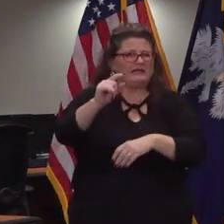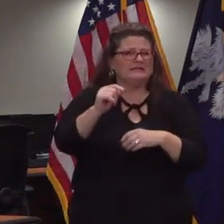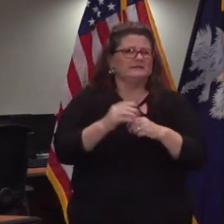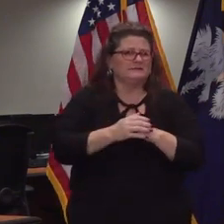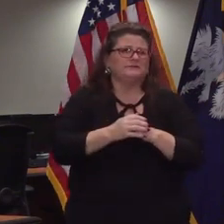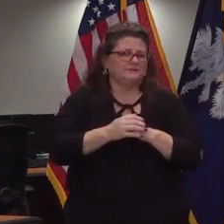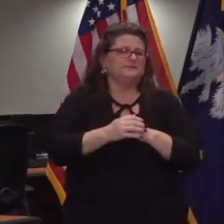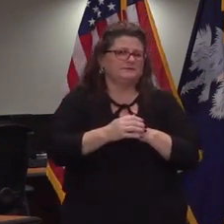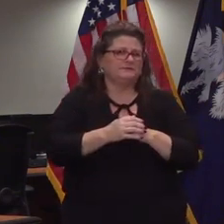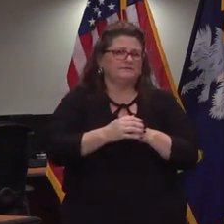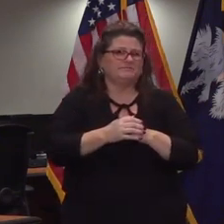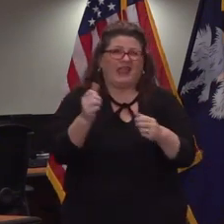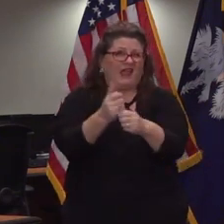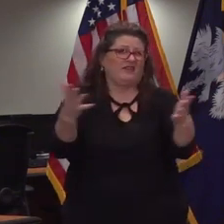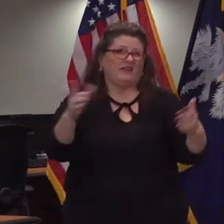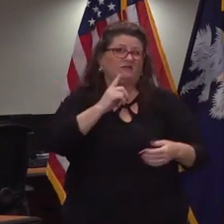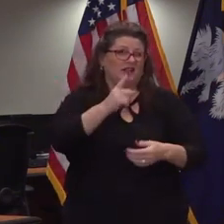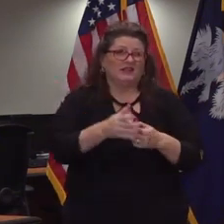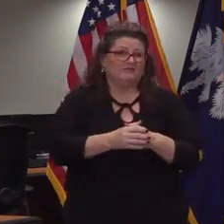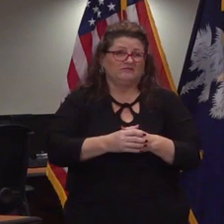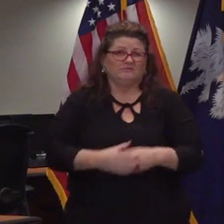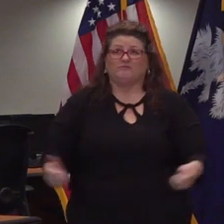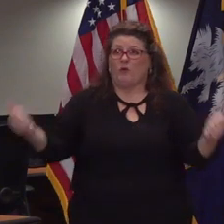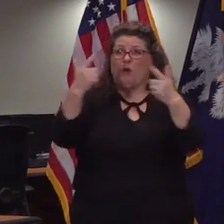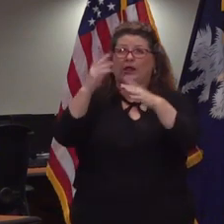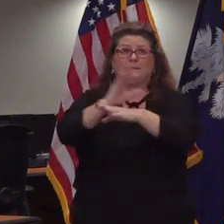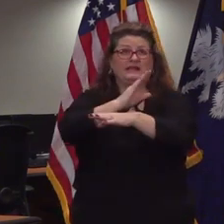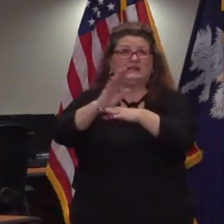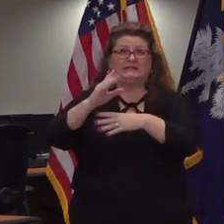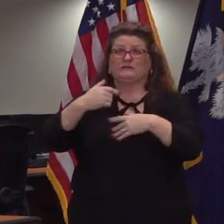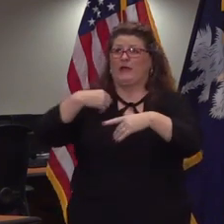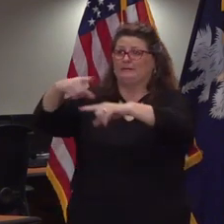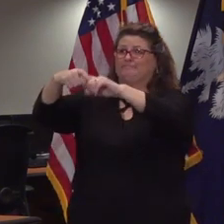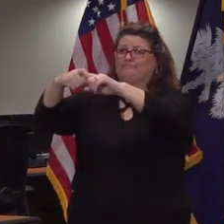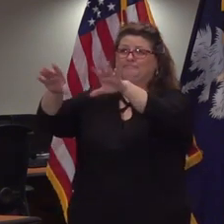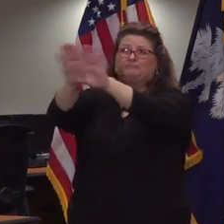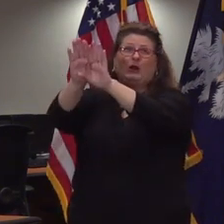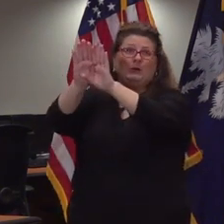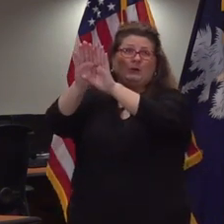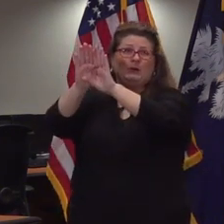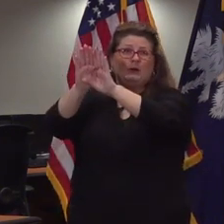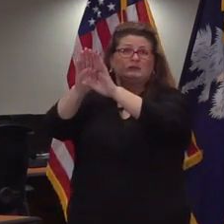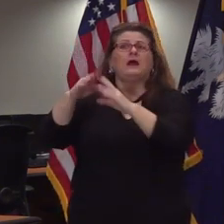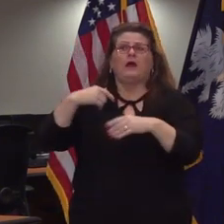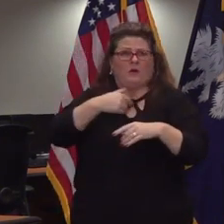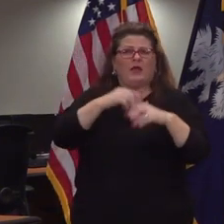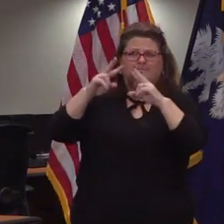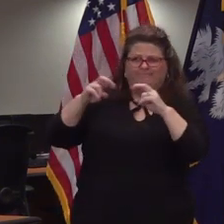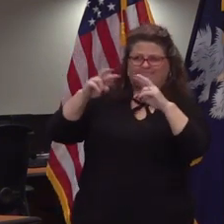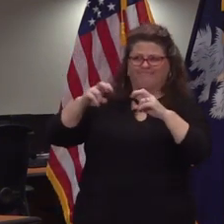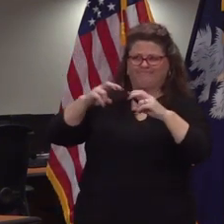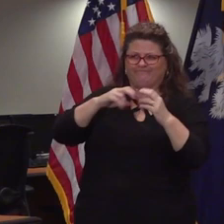well as uh everything all the businesses that we've restricted restricted anyway are being analyzed and studied